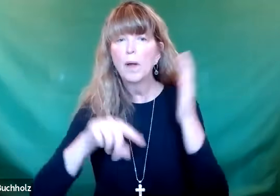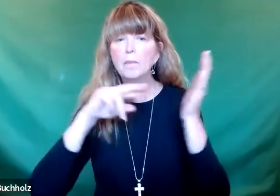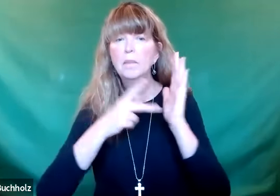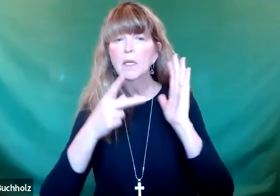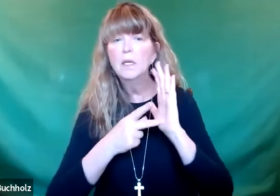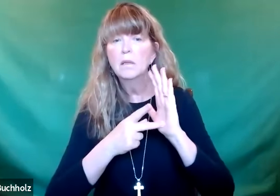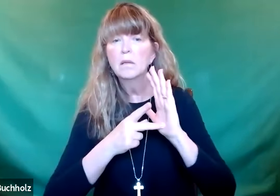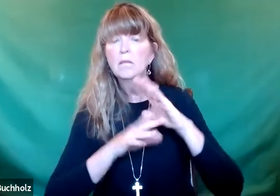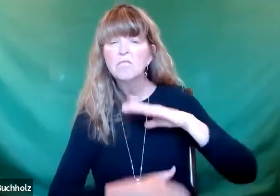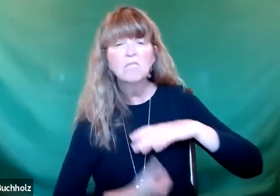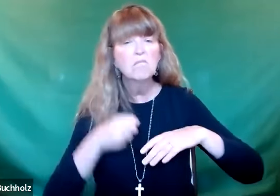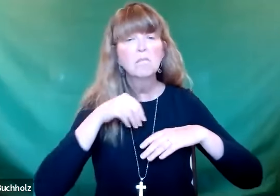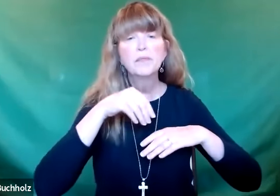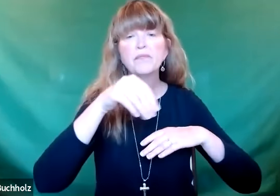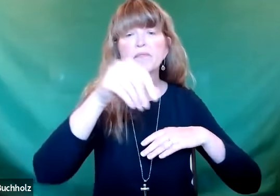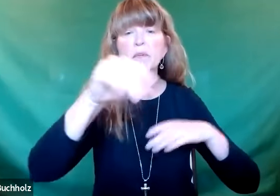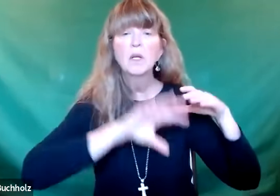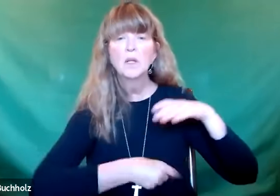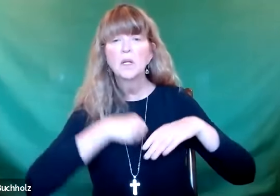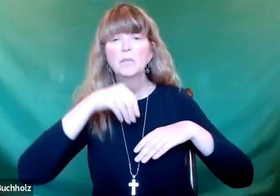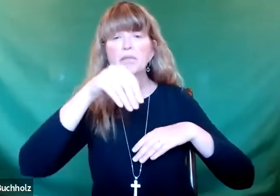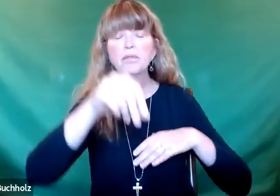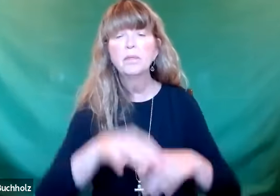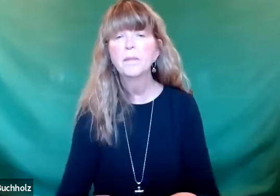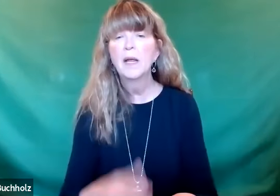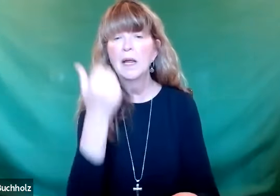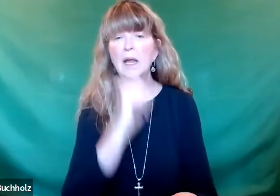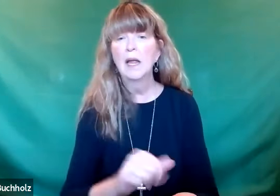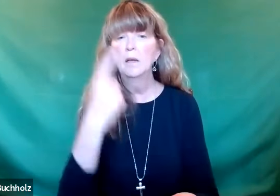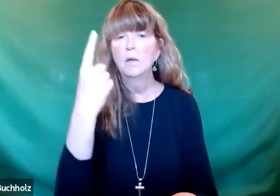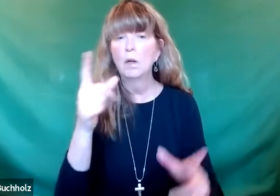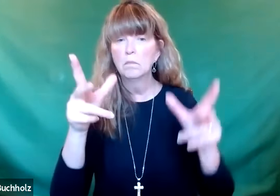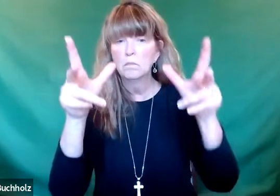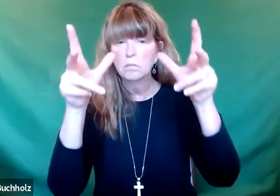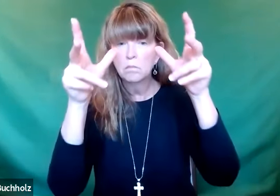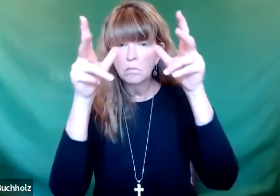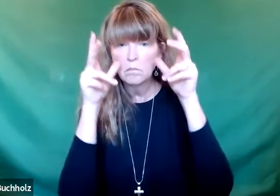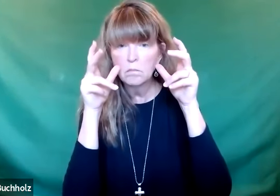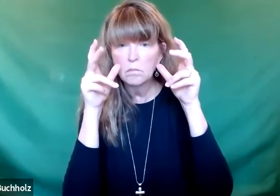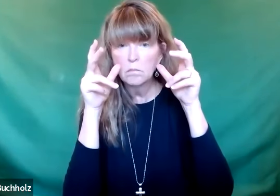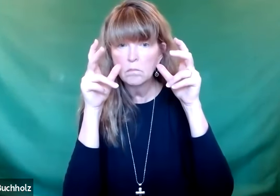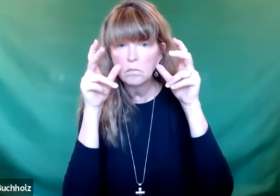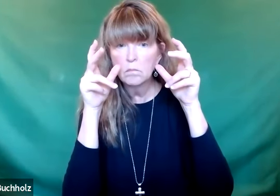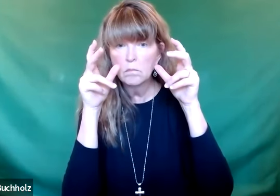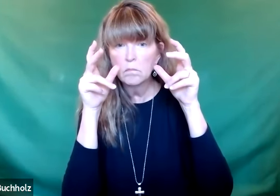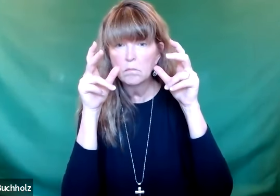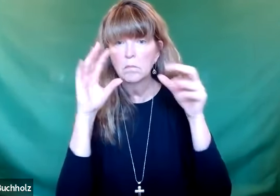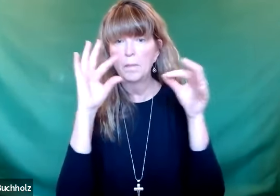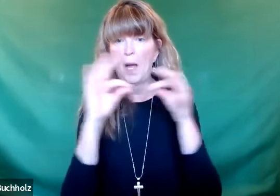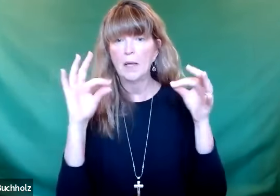Hey, watch. Let me tell you what this means. The farmer who is sowing. Let me explain to you